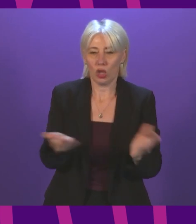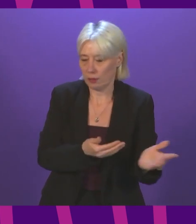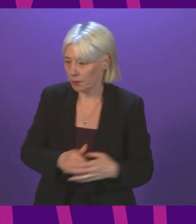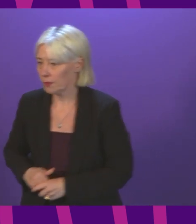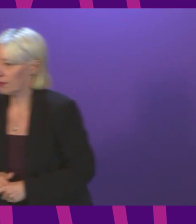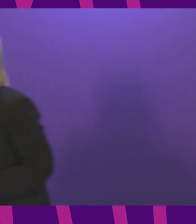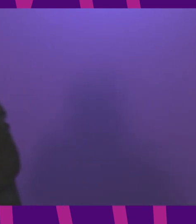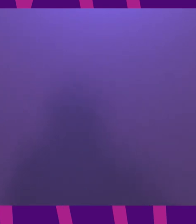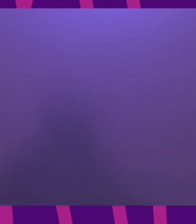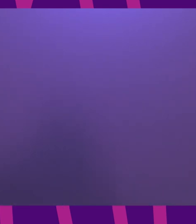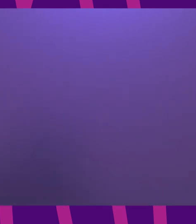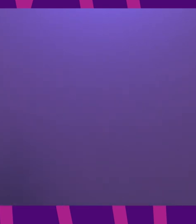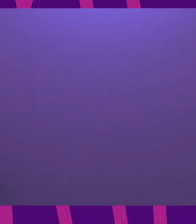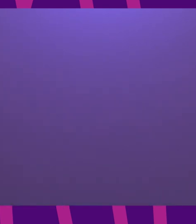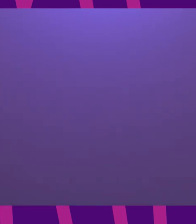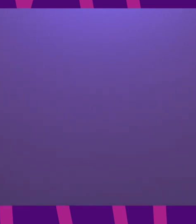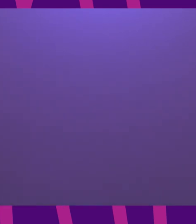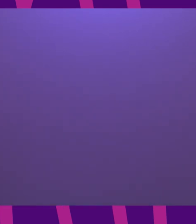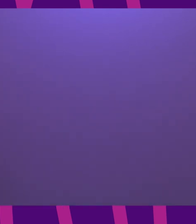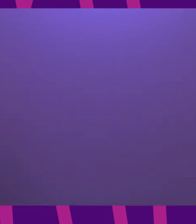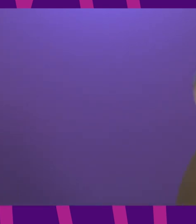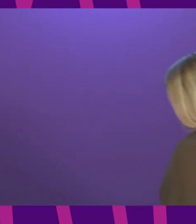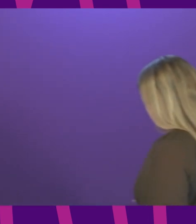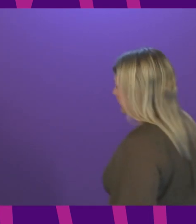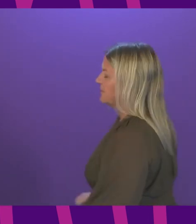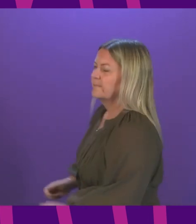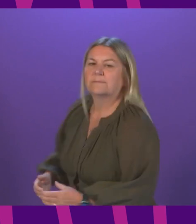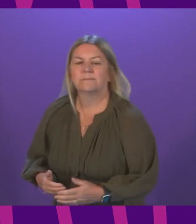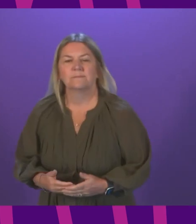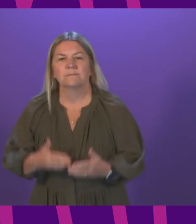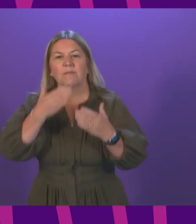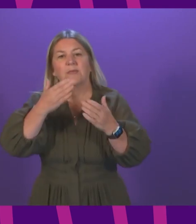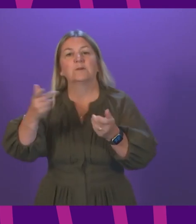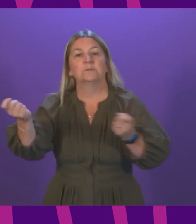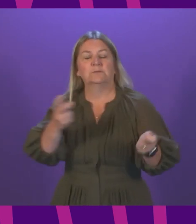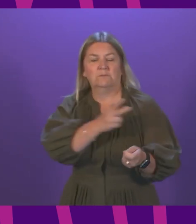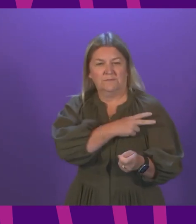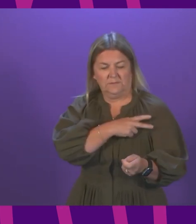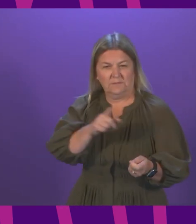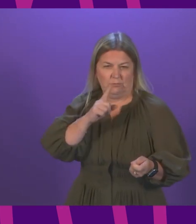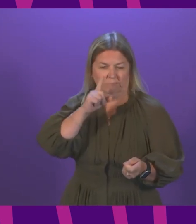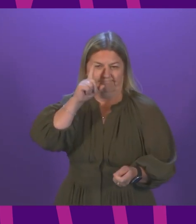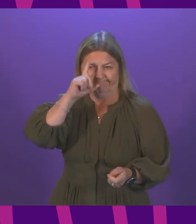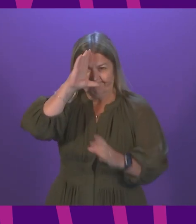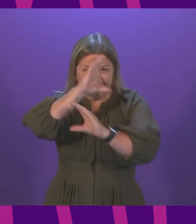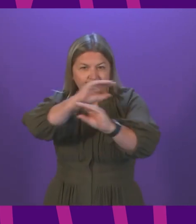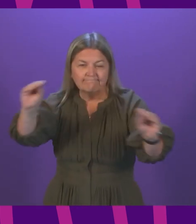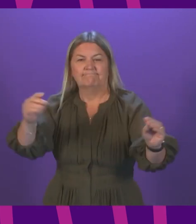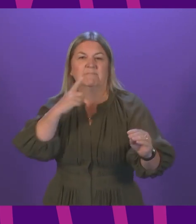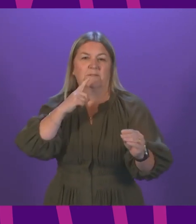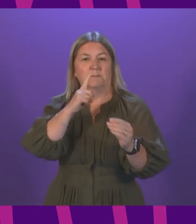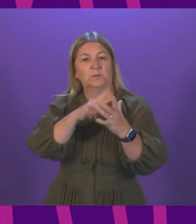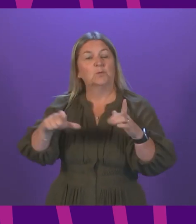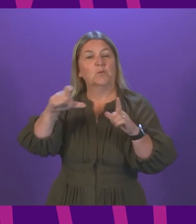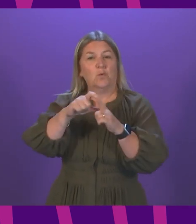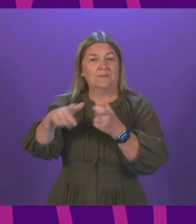First Minister. Thanks, President, Officer. I will give an update on the latest COVID situation. As part of that, I will summarise changes to the rules